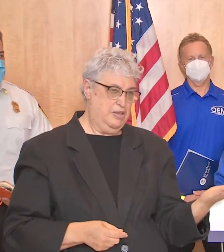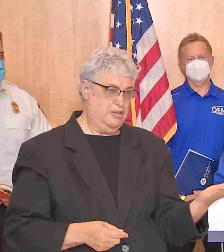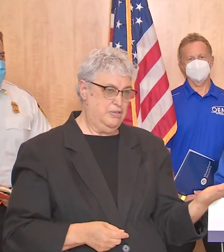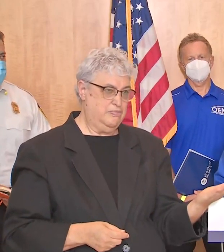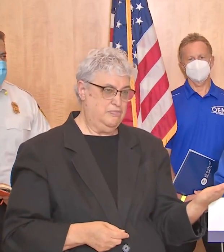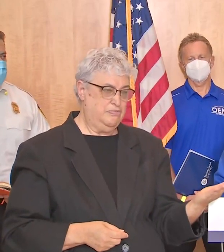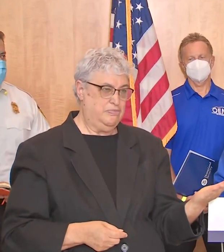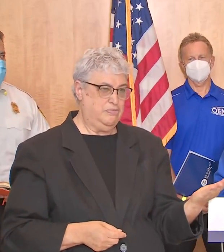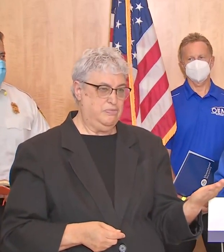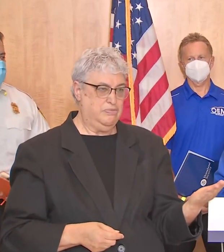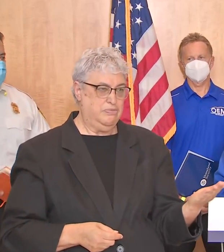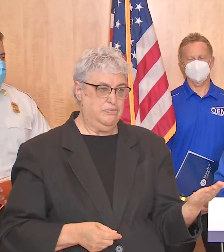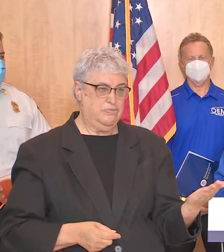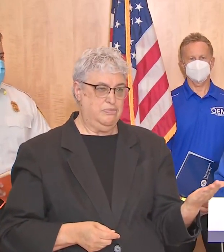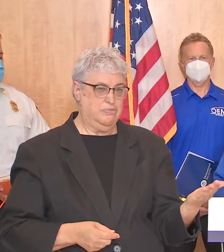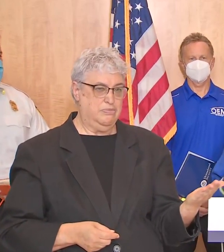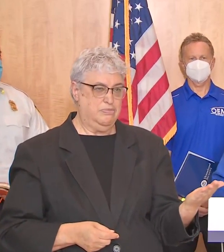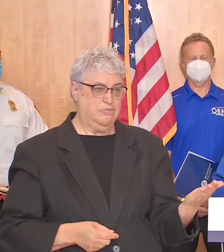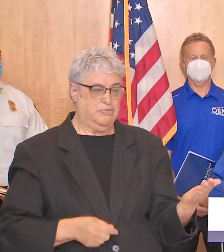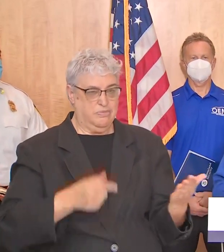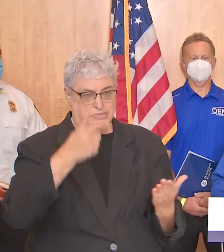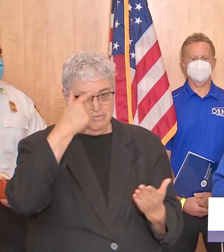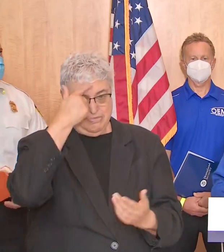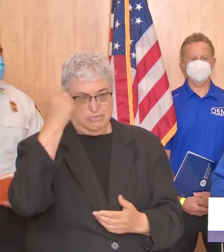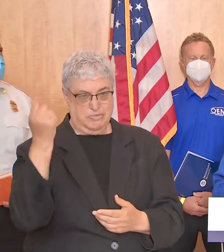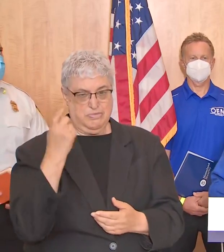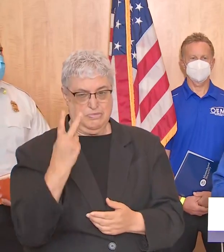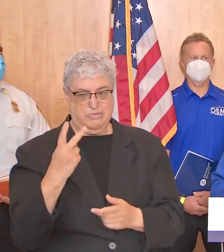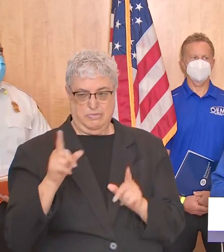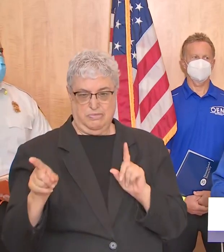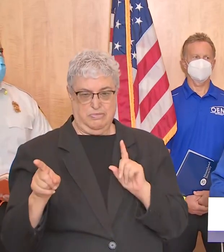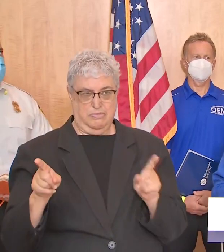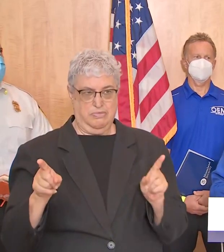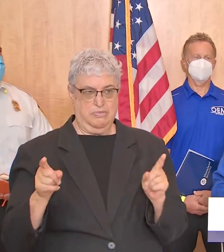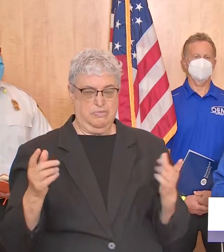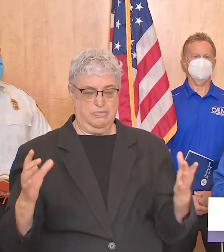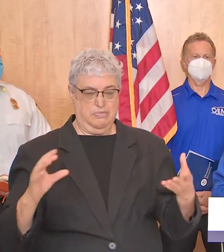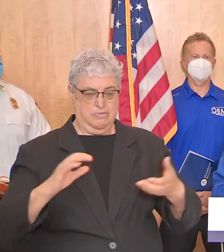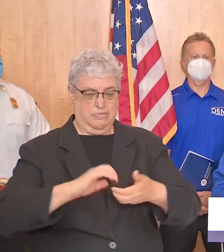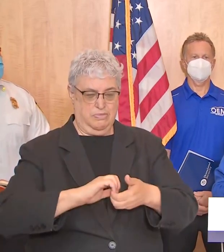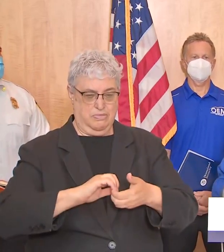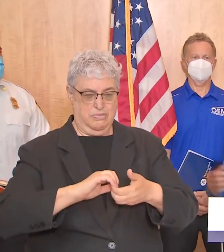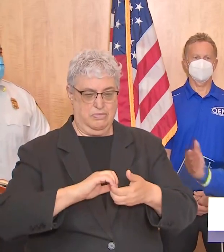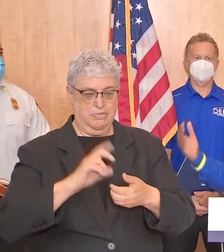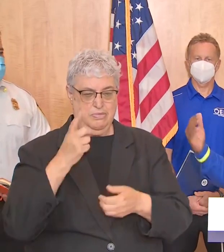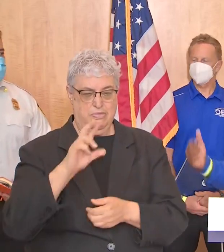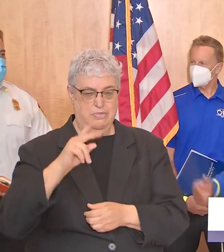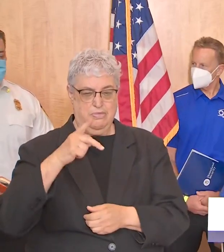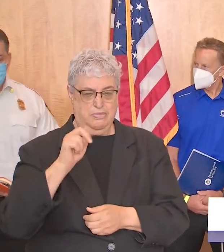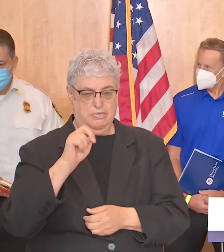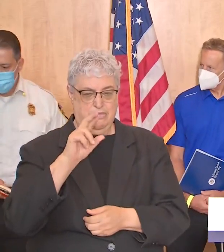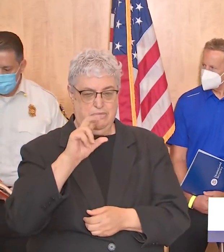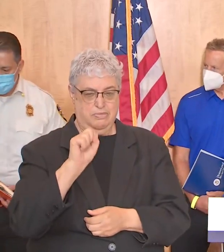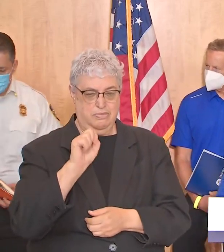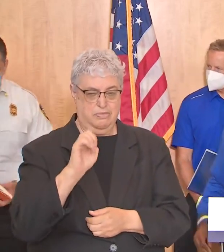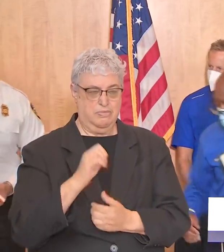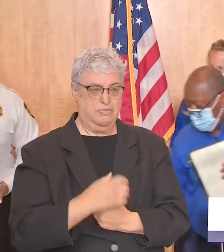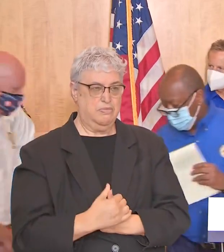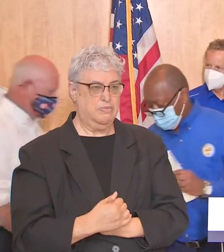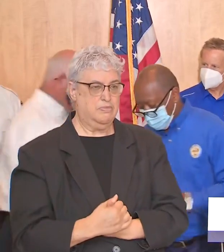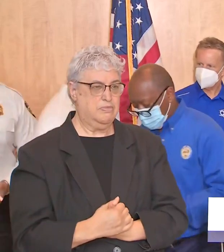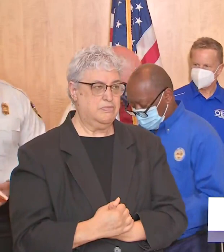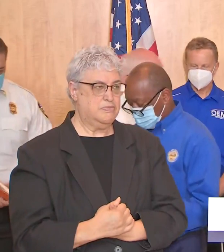list of people who have died and uh because these two subjects are so interrelated uh dr purse if you can come and give us a status